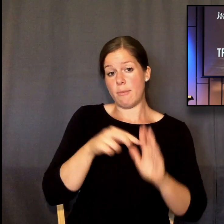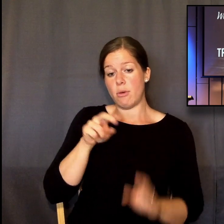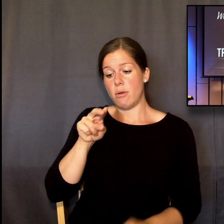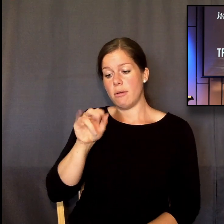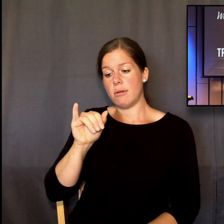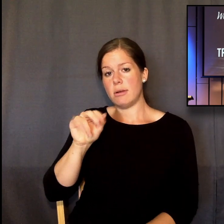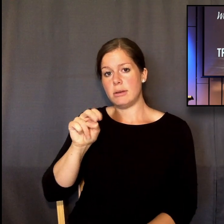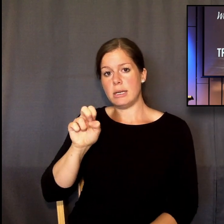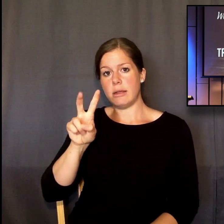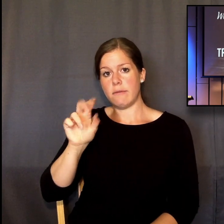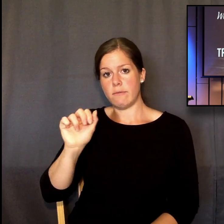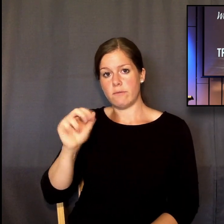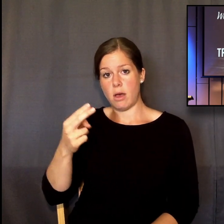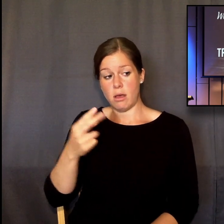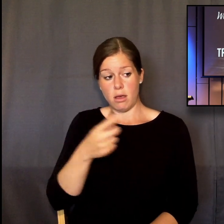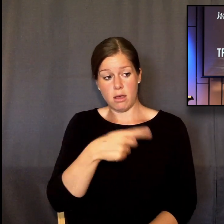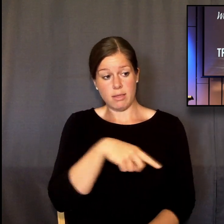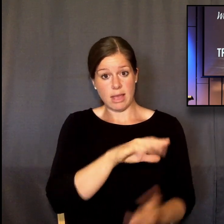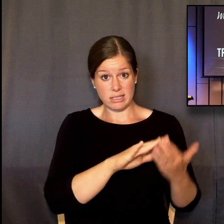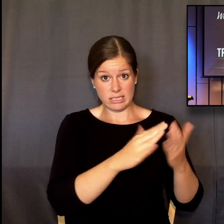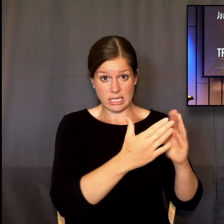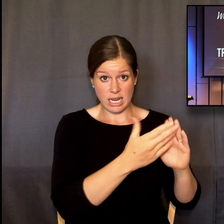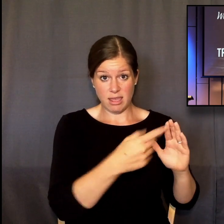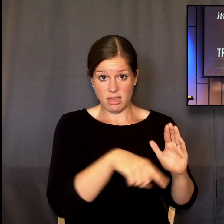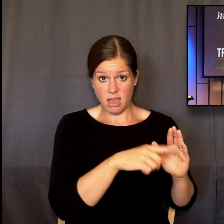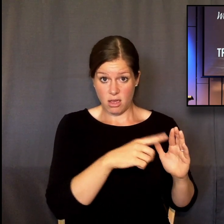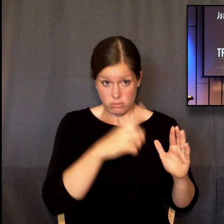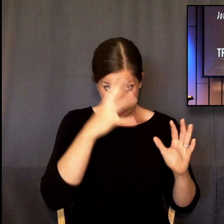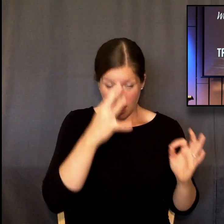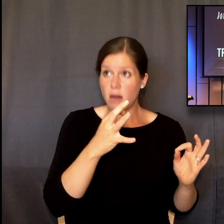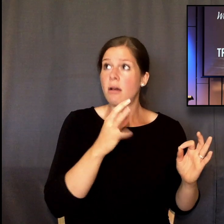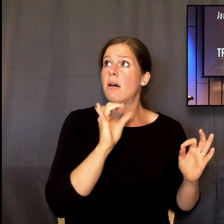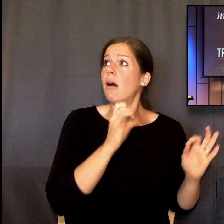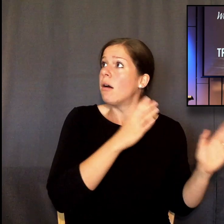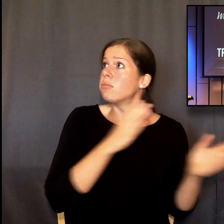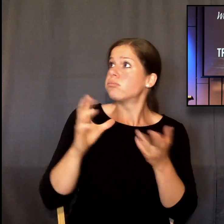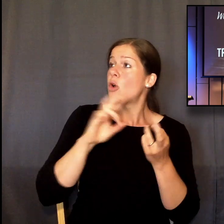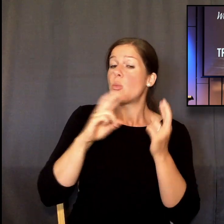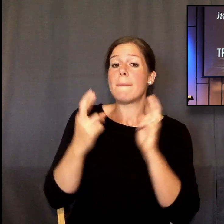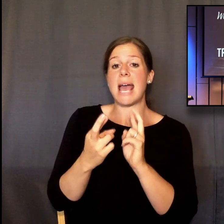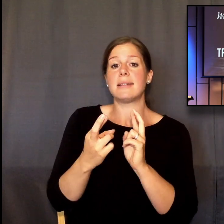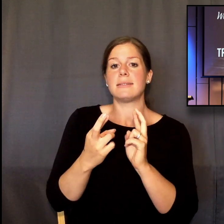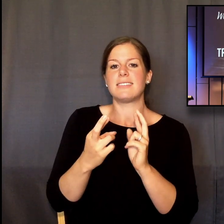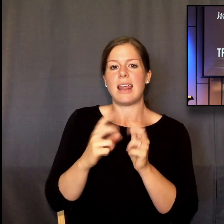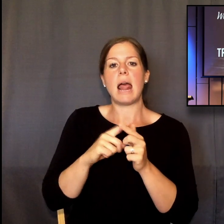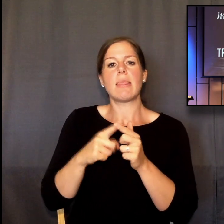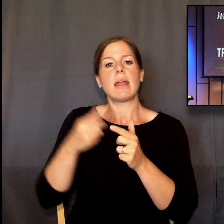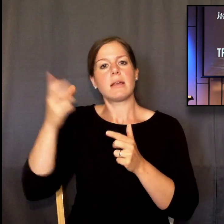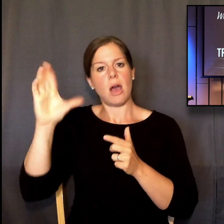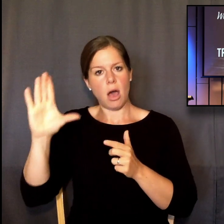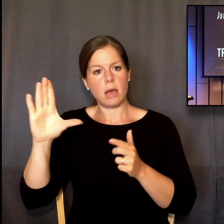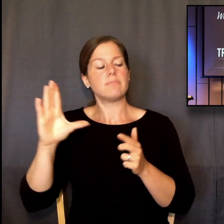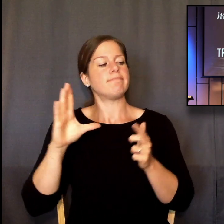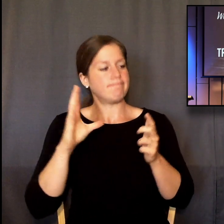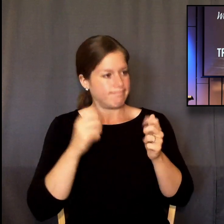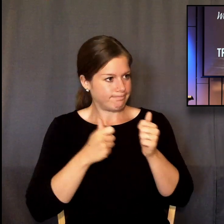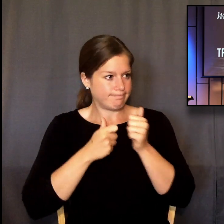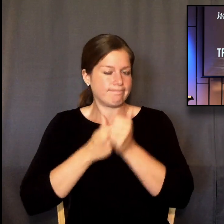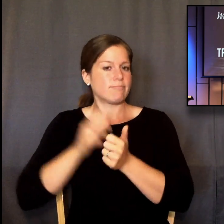This isn't people changing God's mind. This isn't people overturning his will. Be careful that you don't take a text that describes what